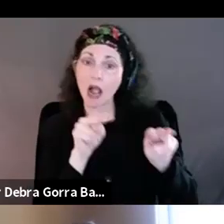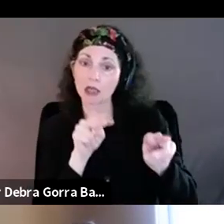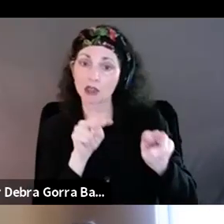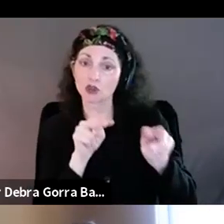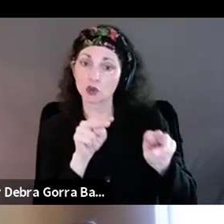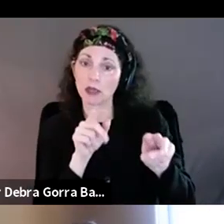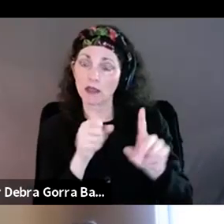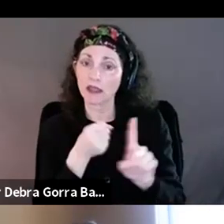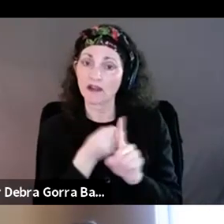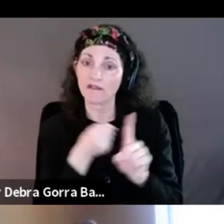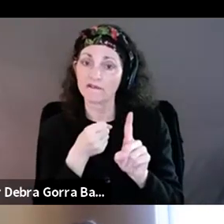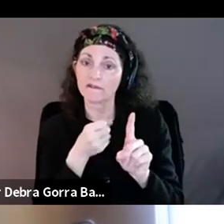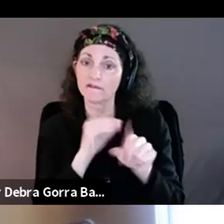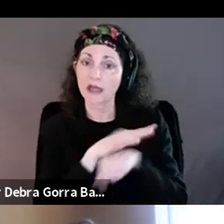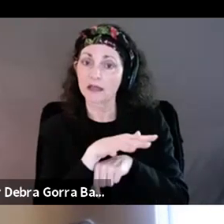campaign?